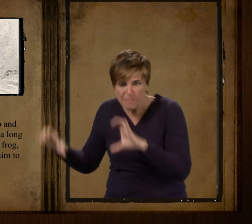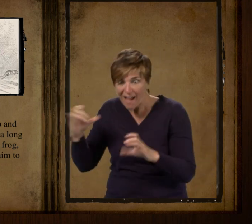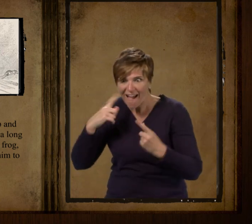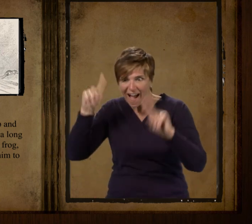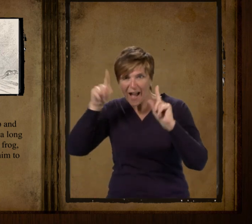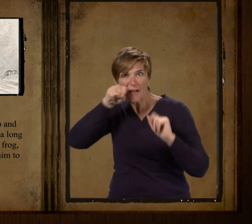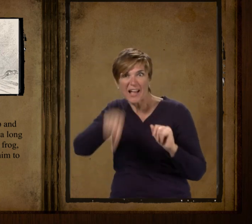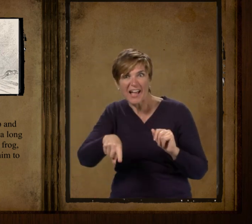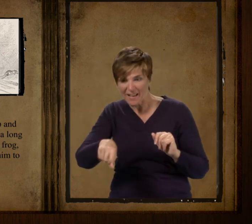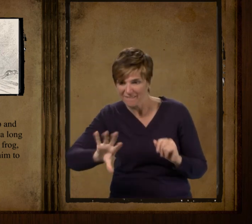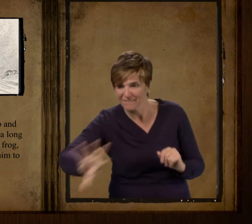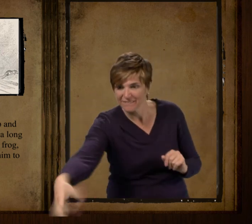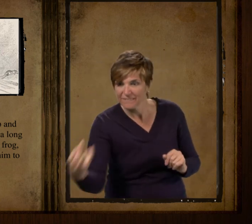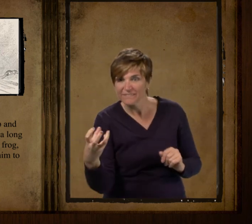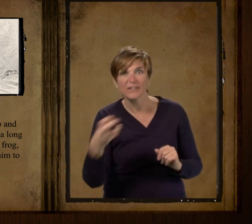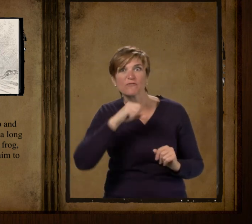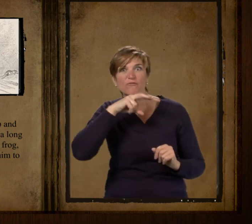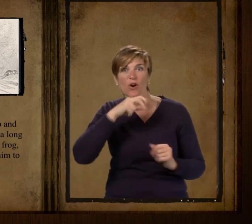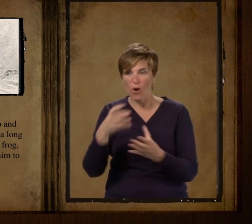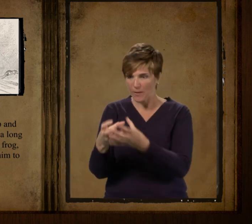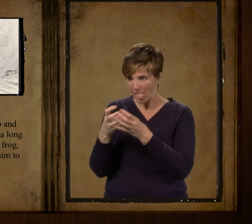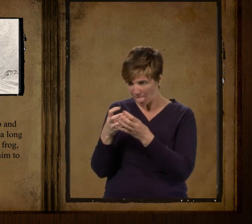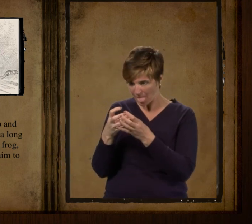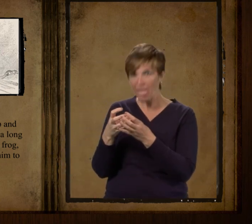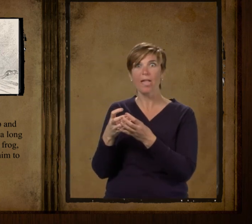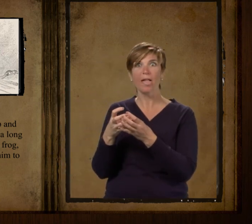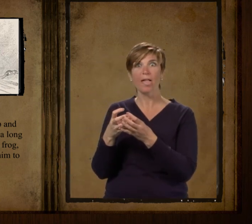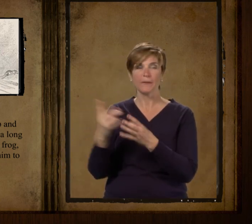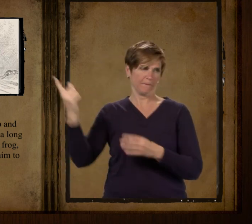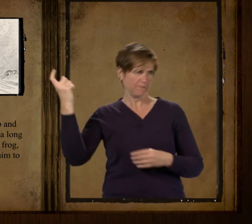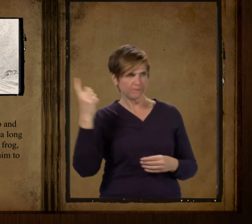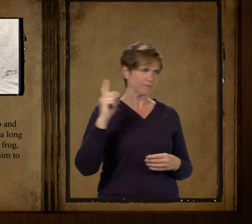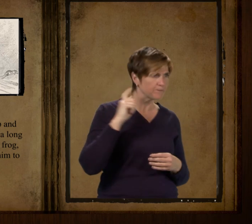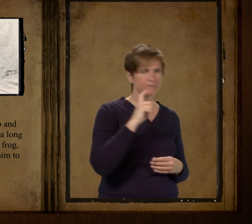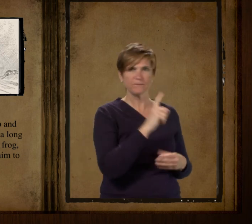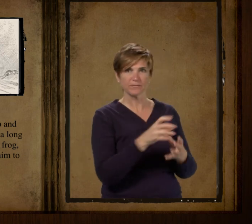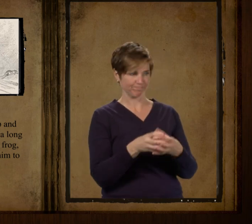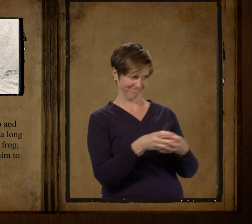frog and fetched him in and give him to this feller and says